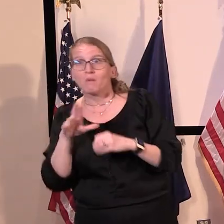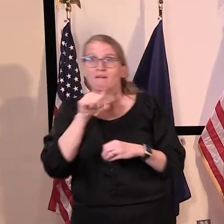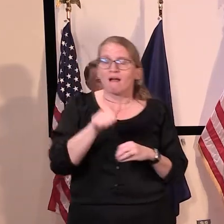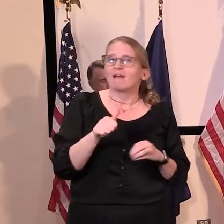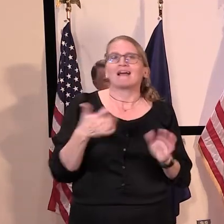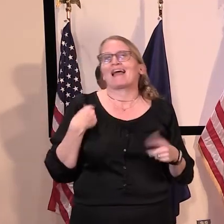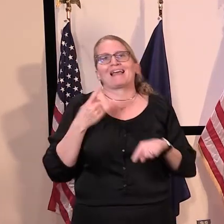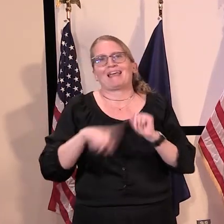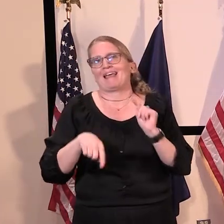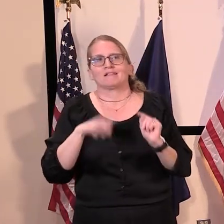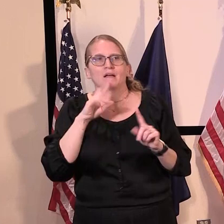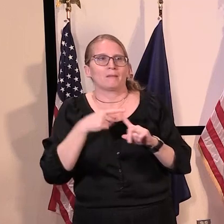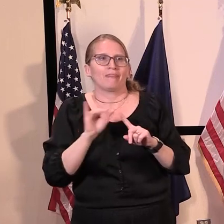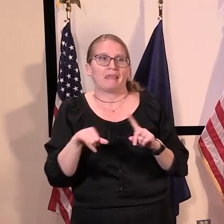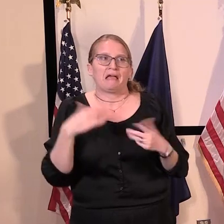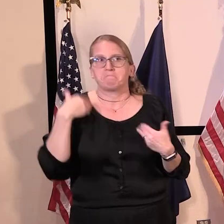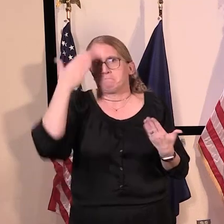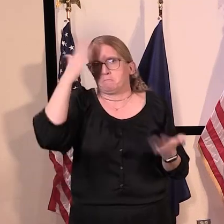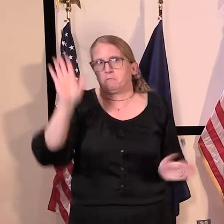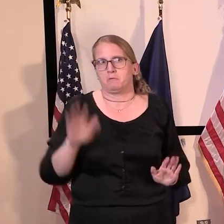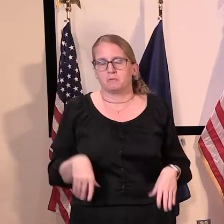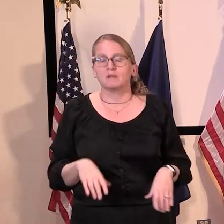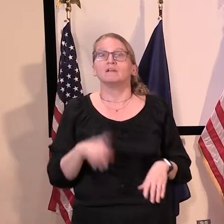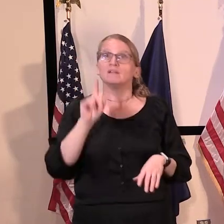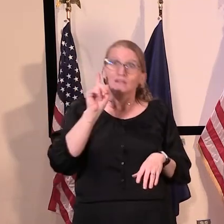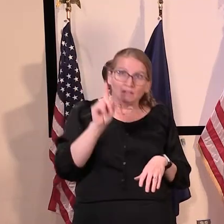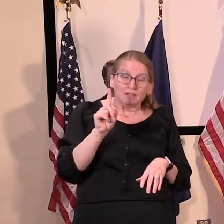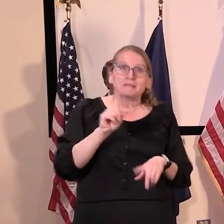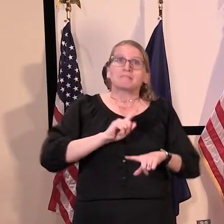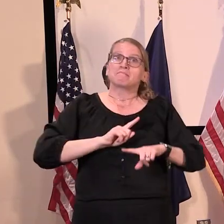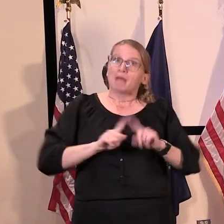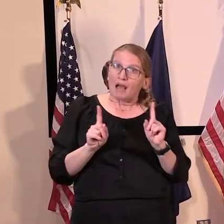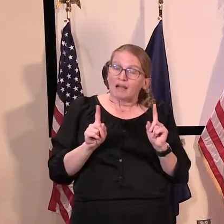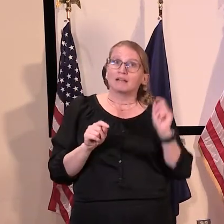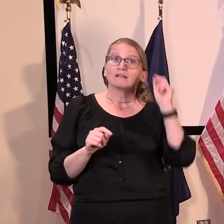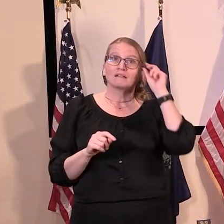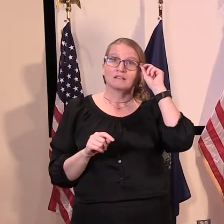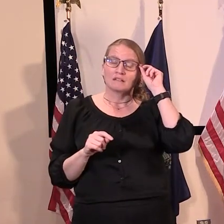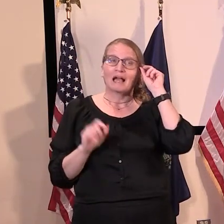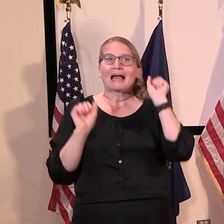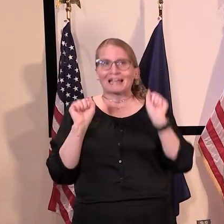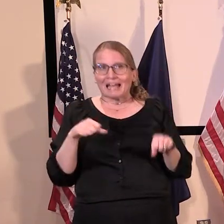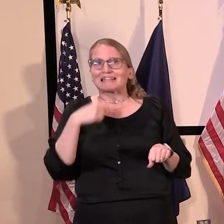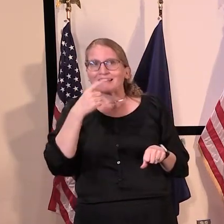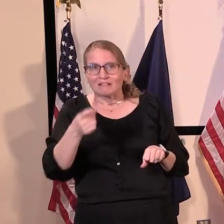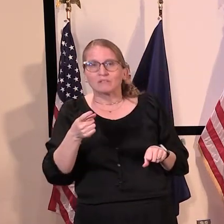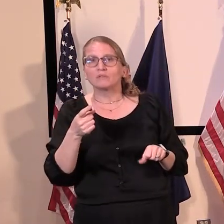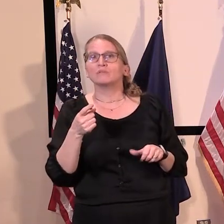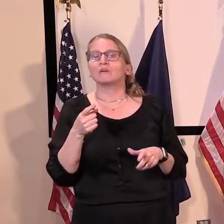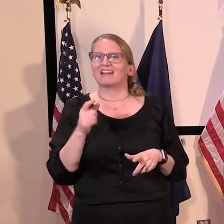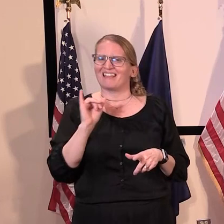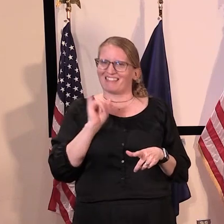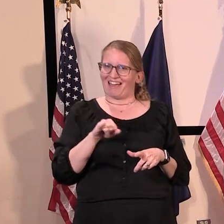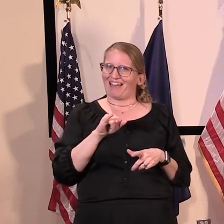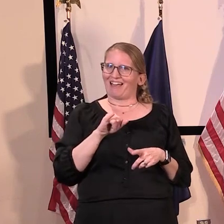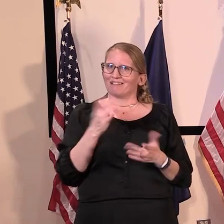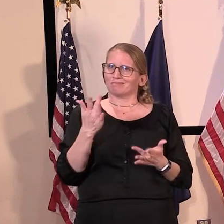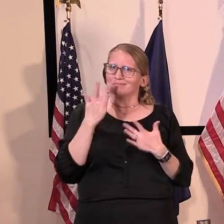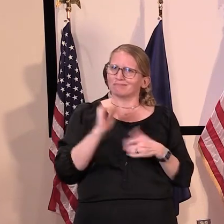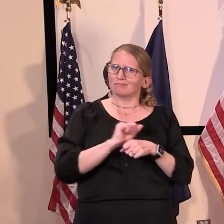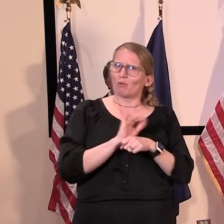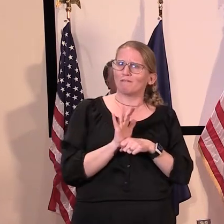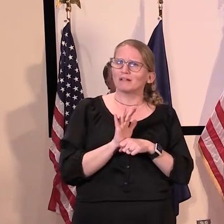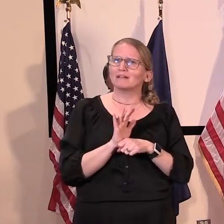uh, about this infection is that, uh, people even early in their course, sometimes